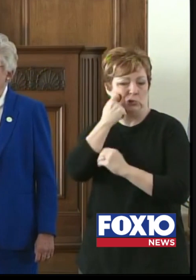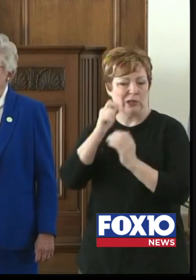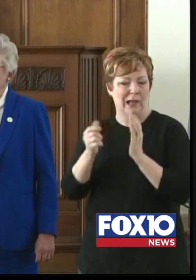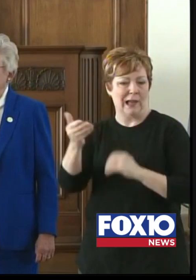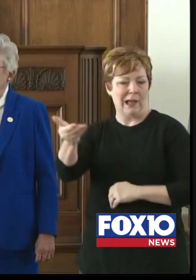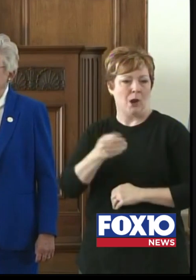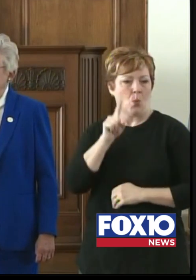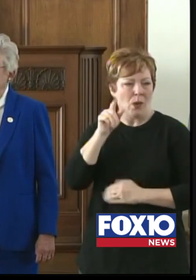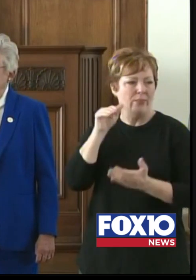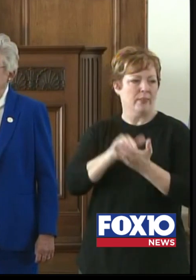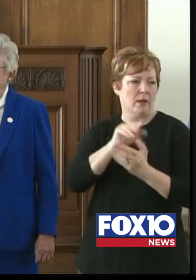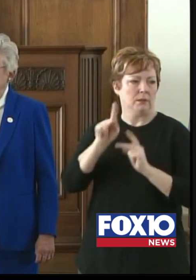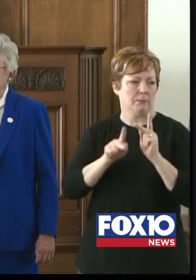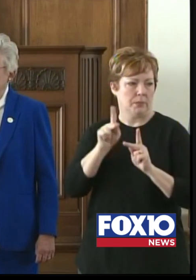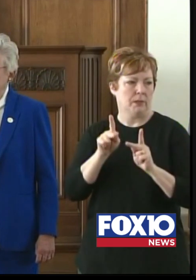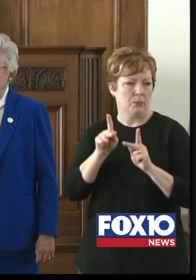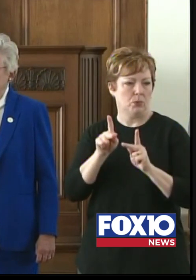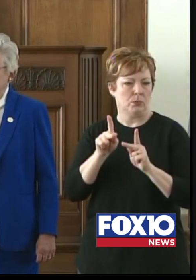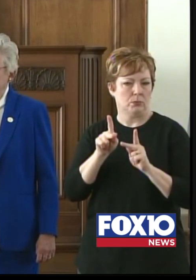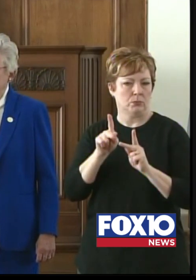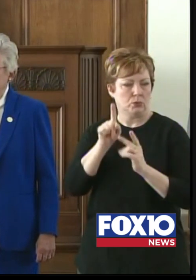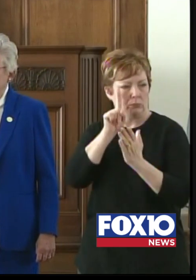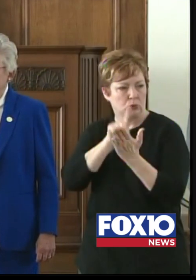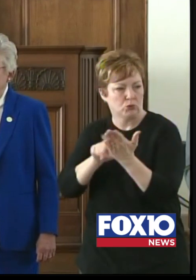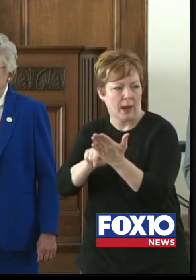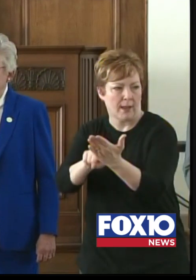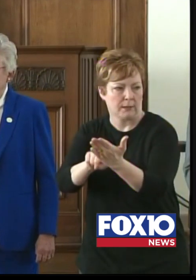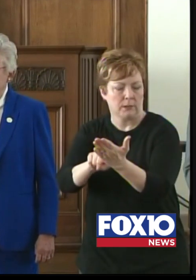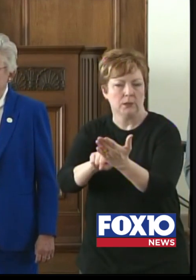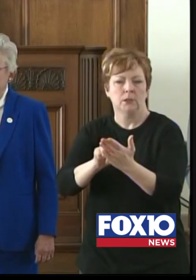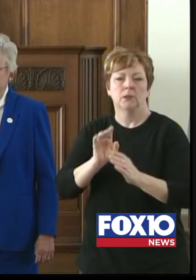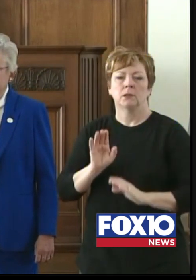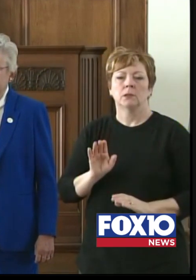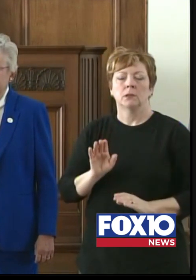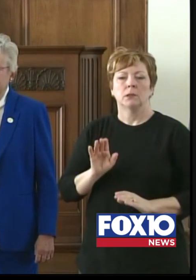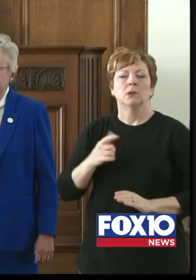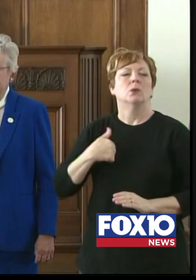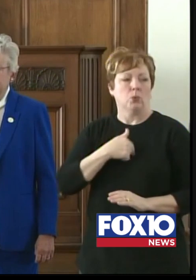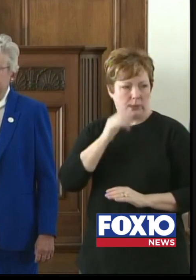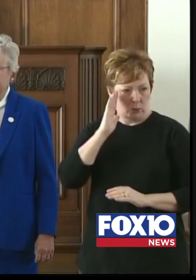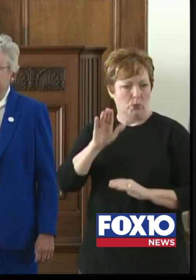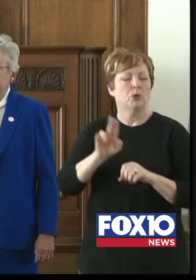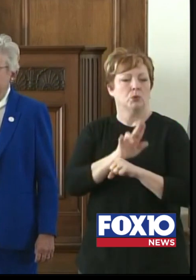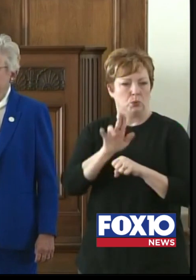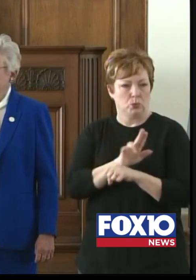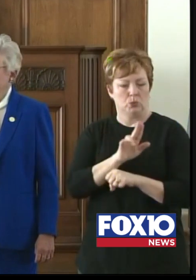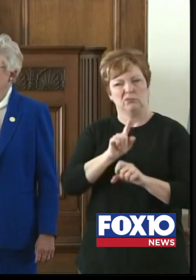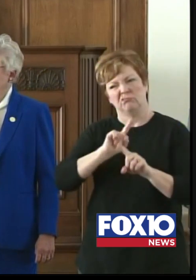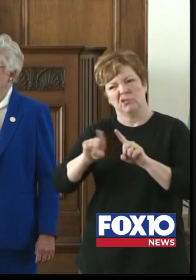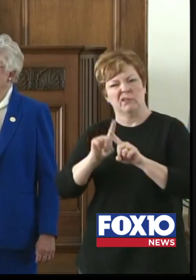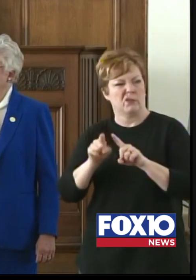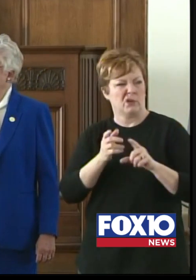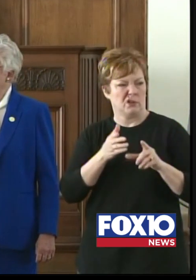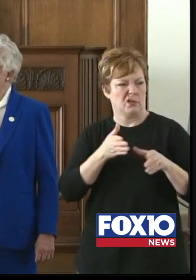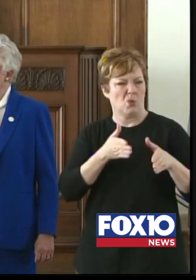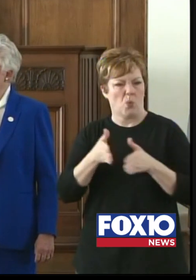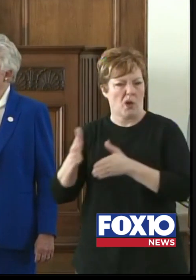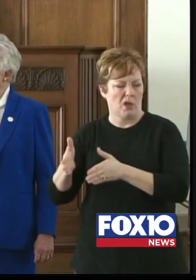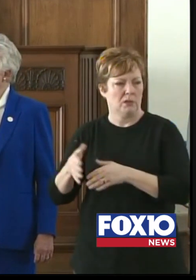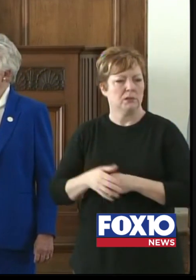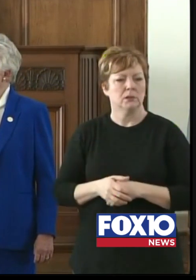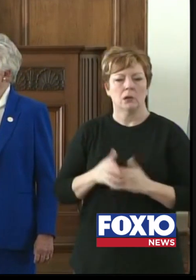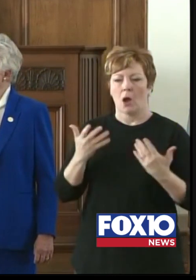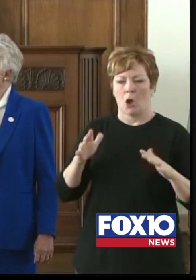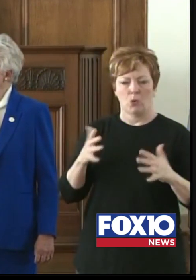to do this sort of work for a state of that size. We are going to use a number of different strategies to do that. We have already